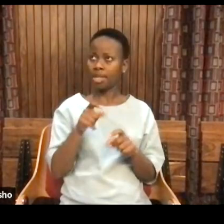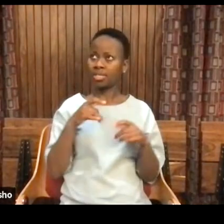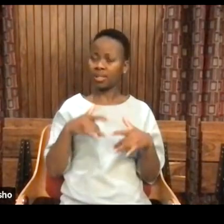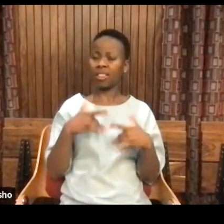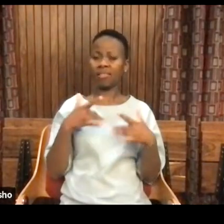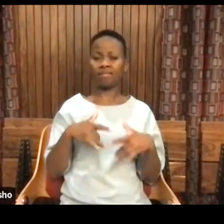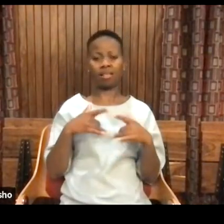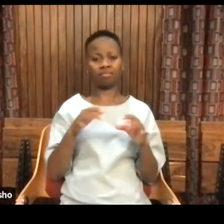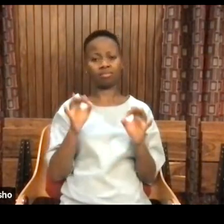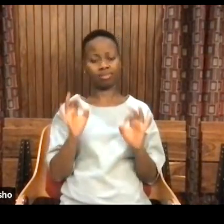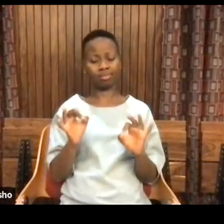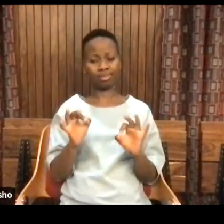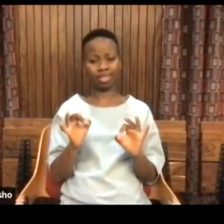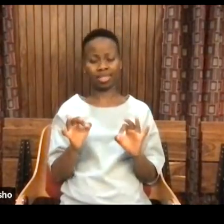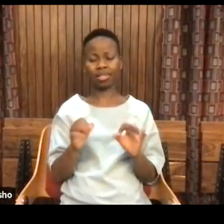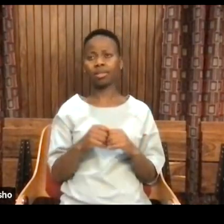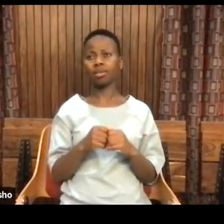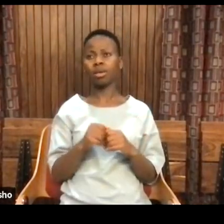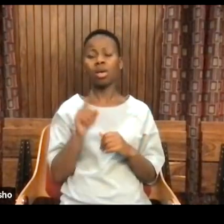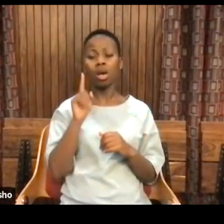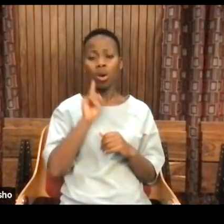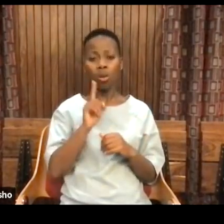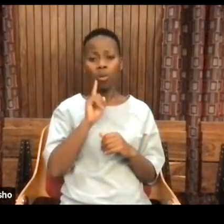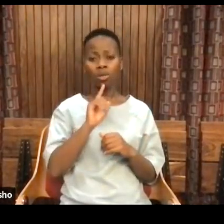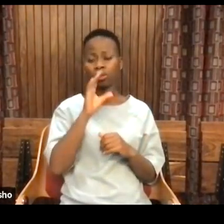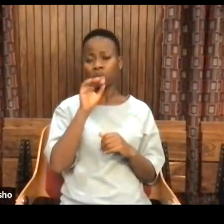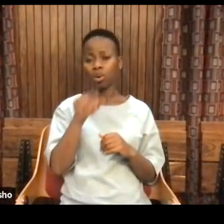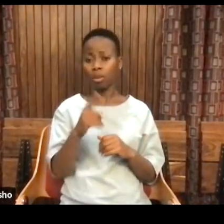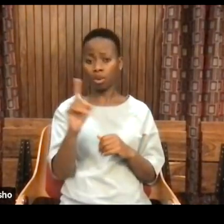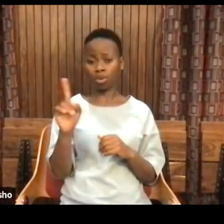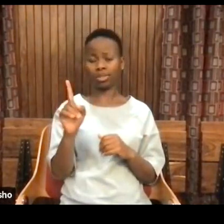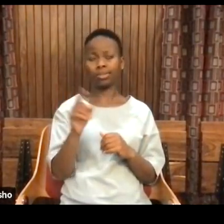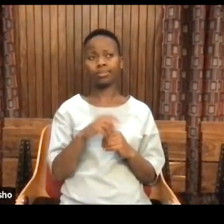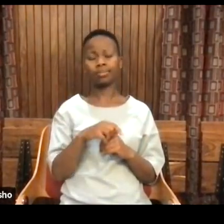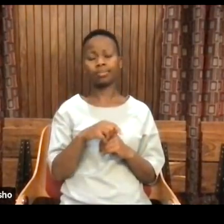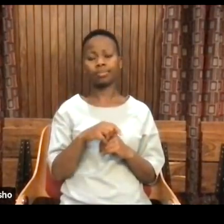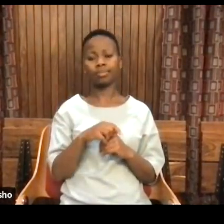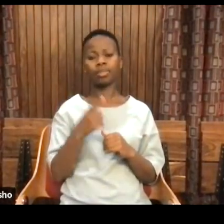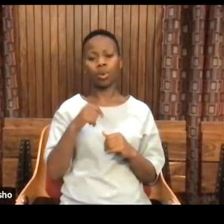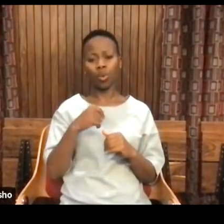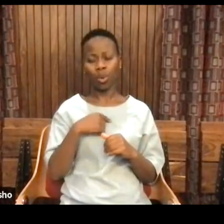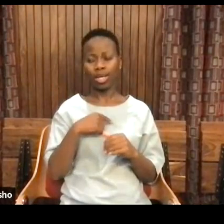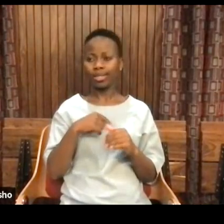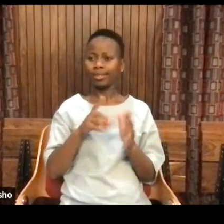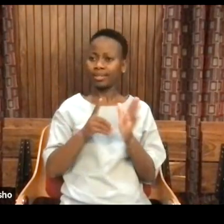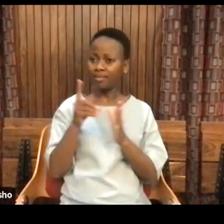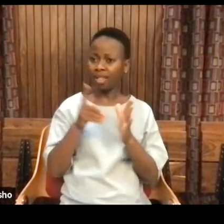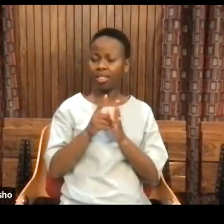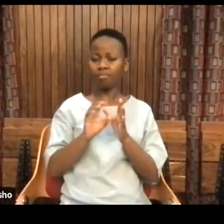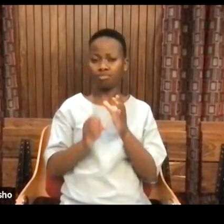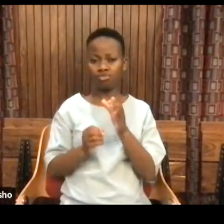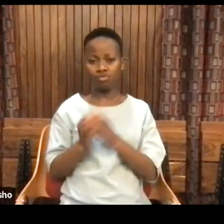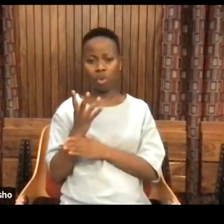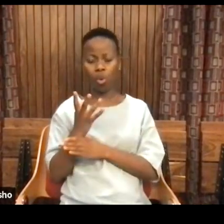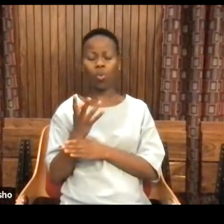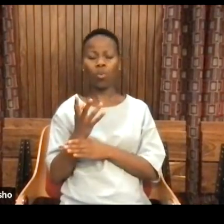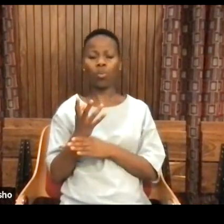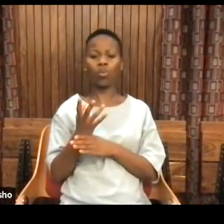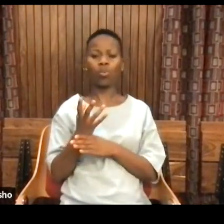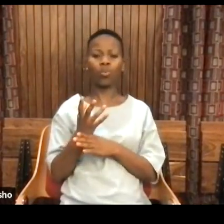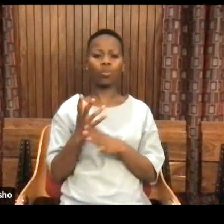we often talk about it without understanding that we develop and grow and work at a livable life.